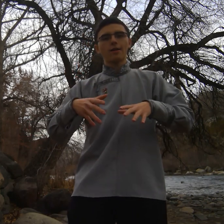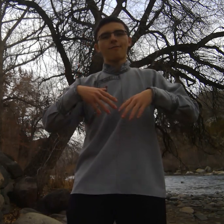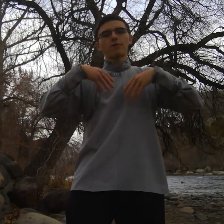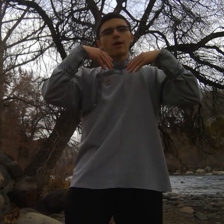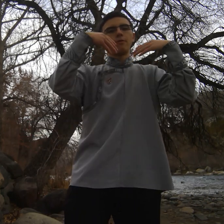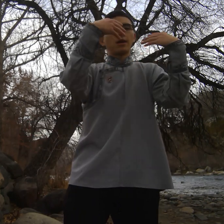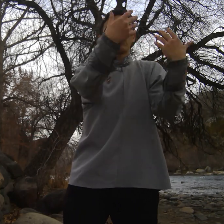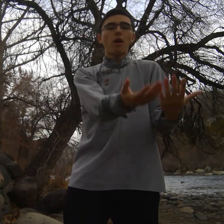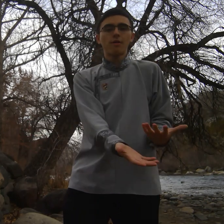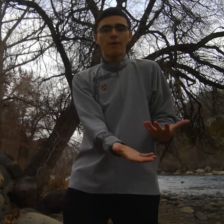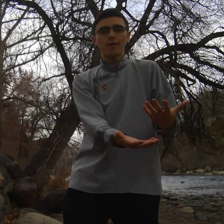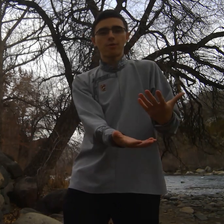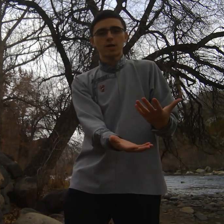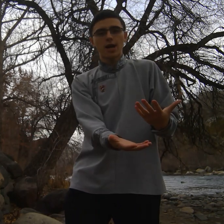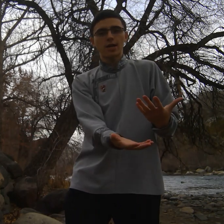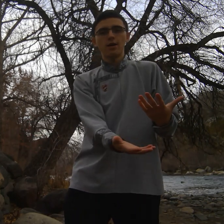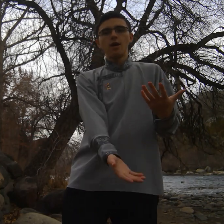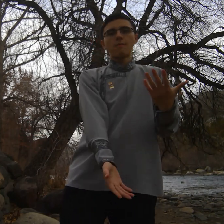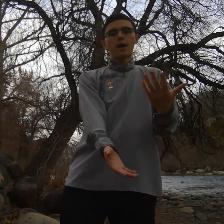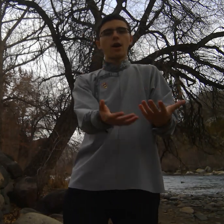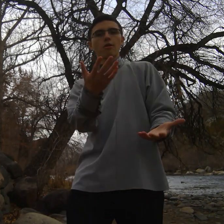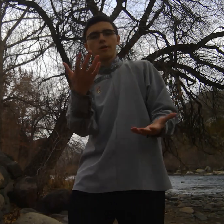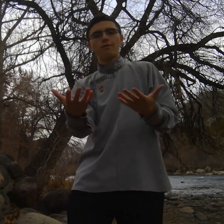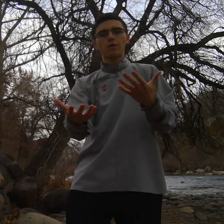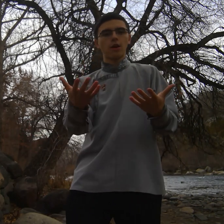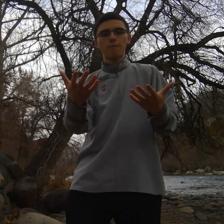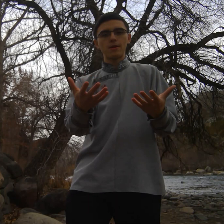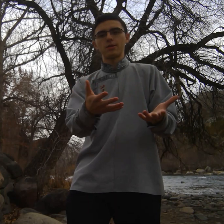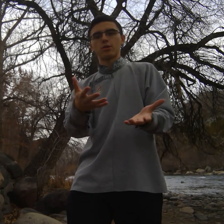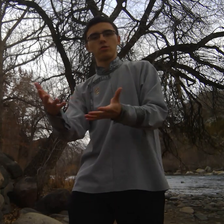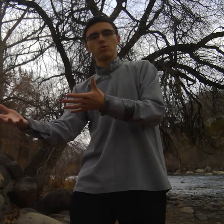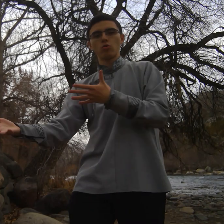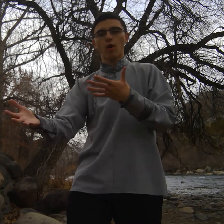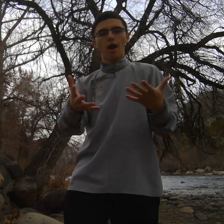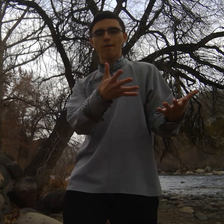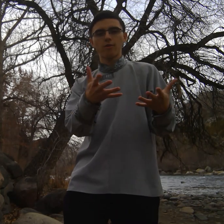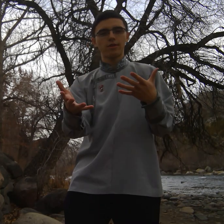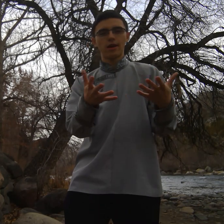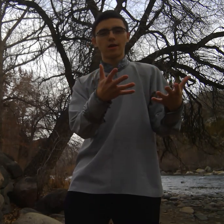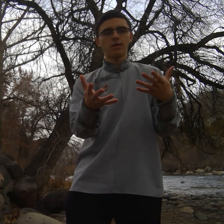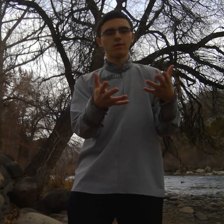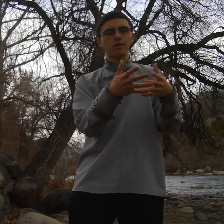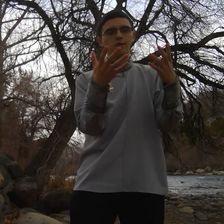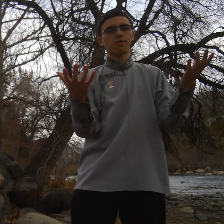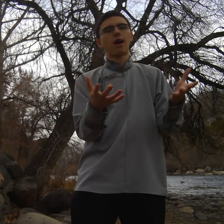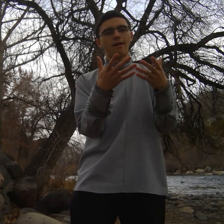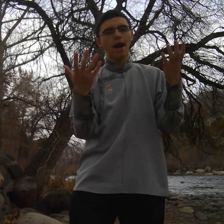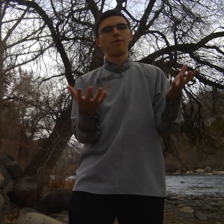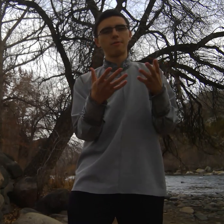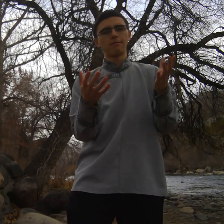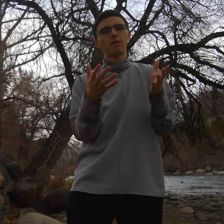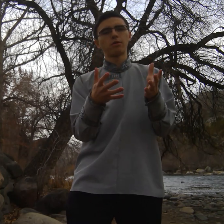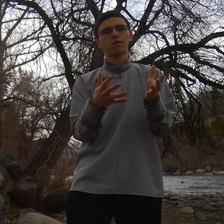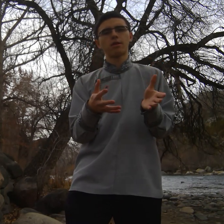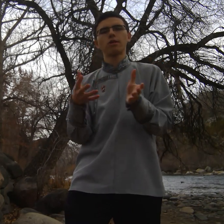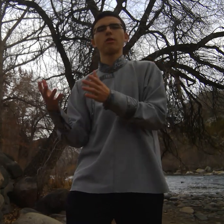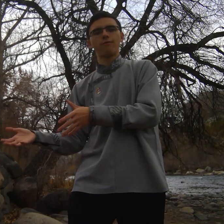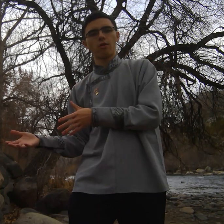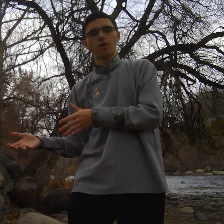felt I would be qualified for China but I also felt open to wherever they thought I would be most suited for